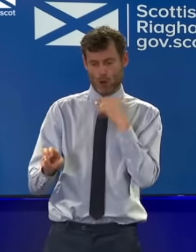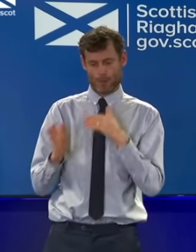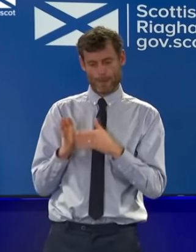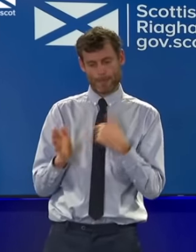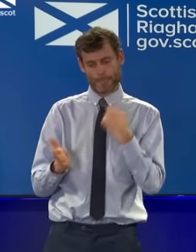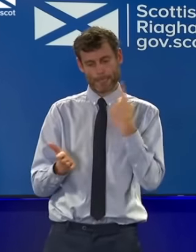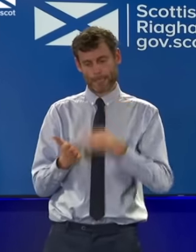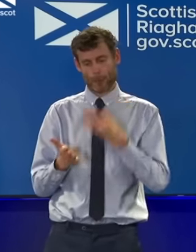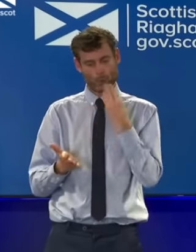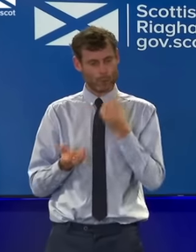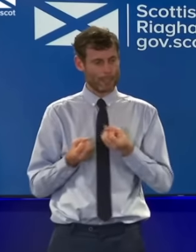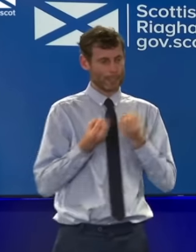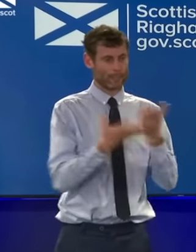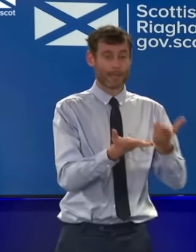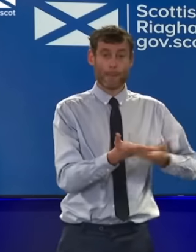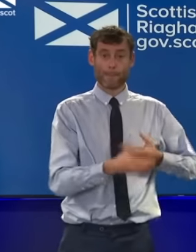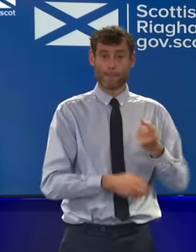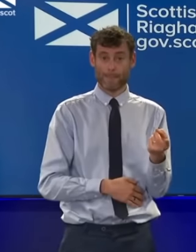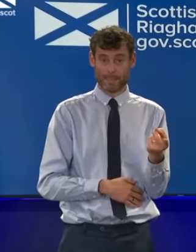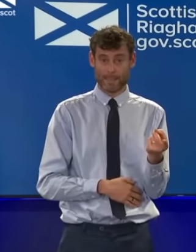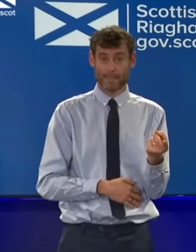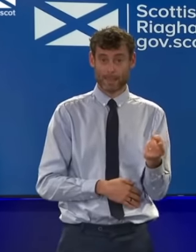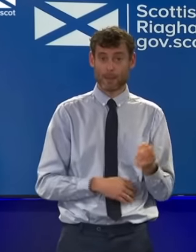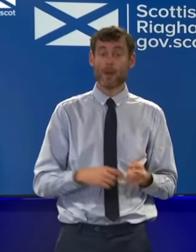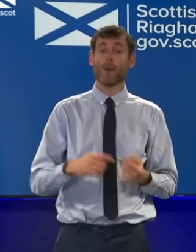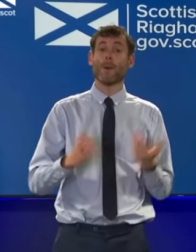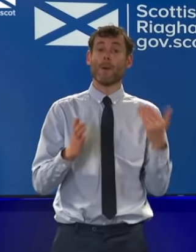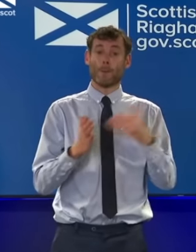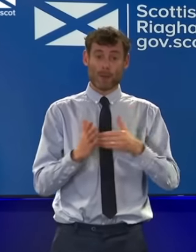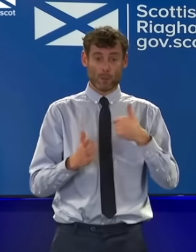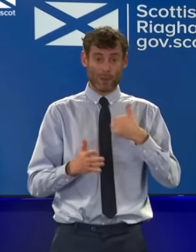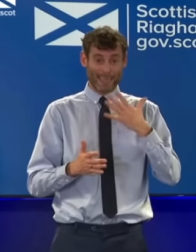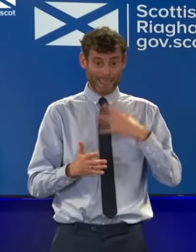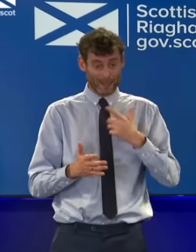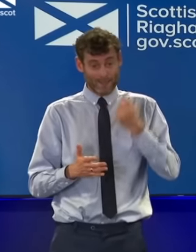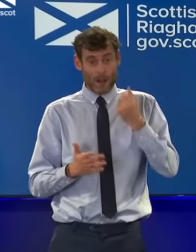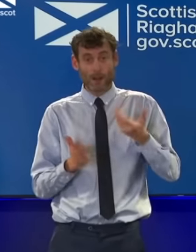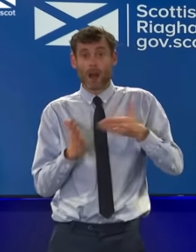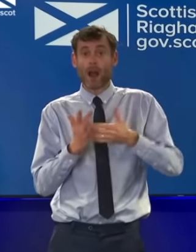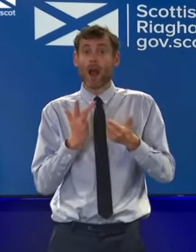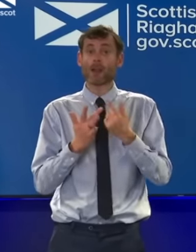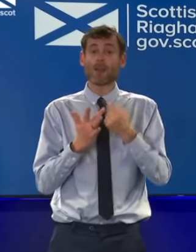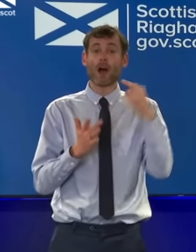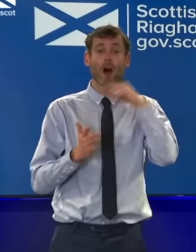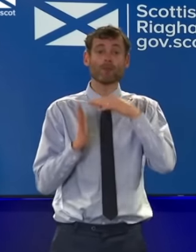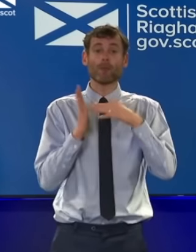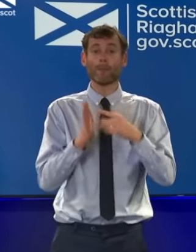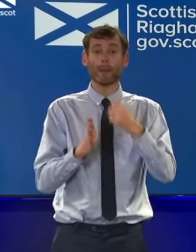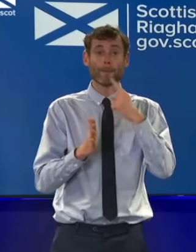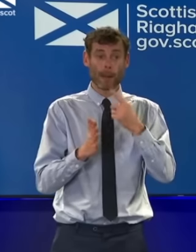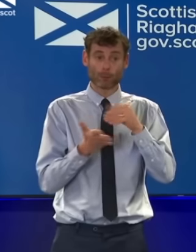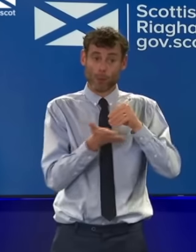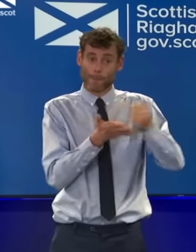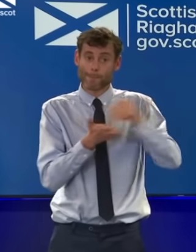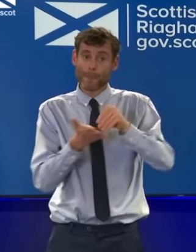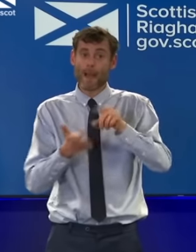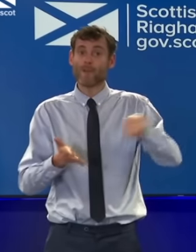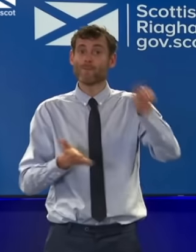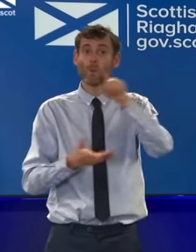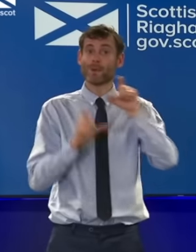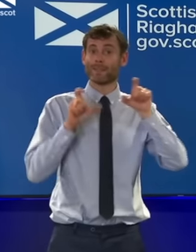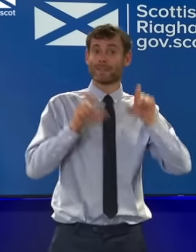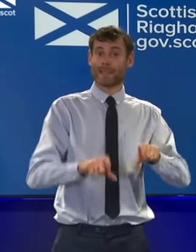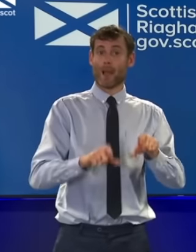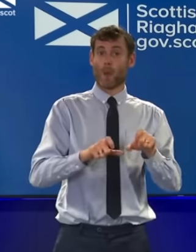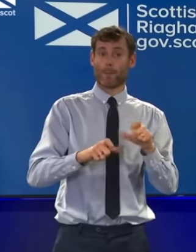also we found an additional £100 million to help with self-isolation payments but every penny we now take I don't know where you think I should